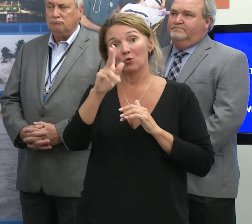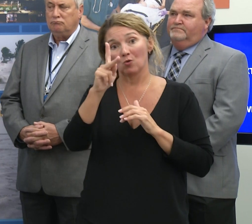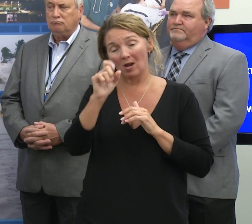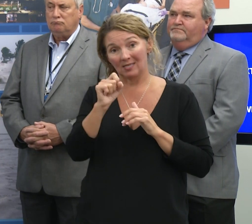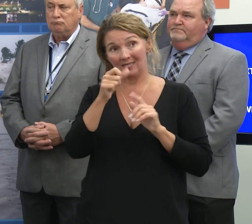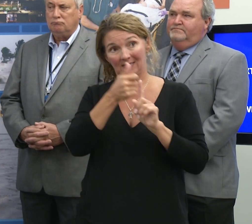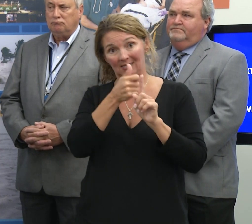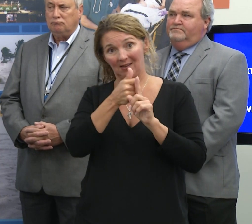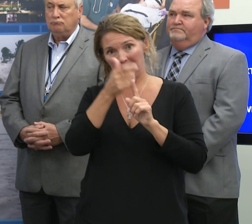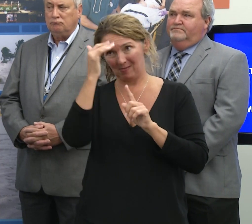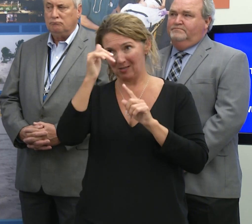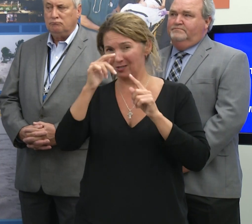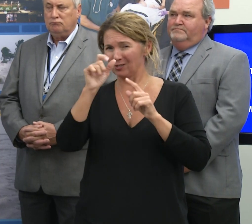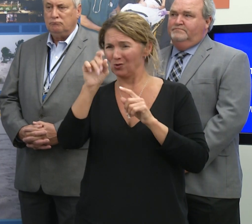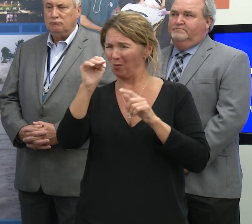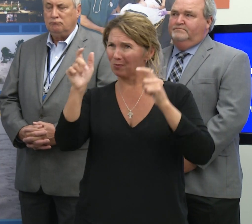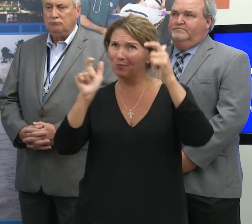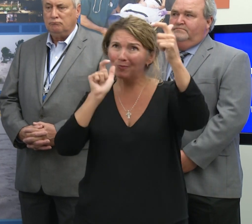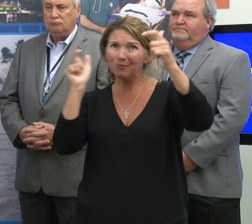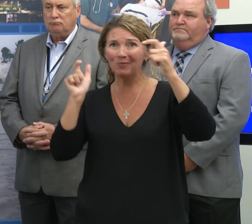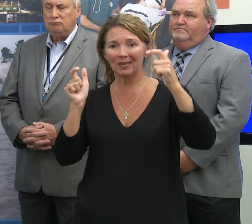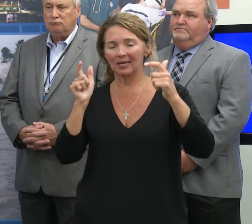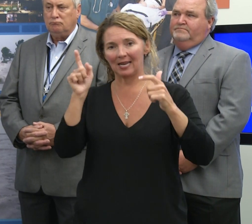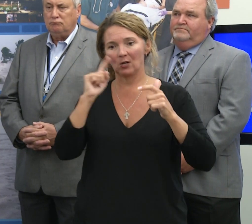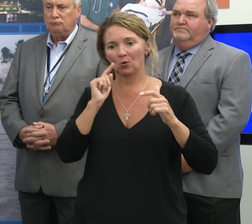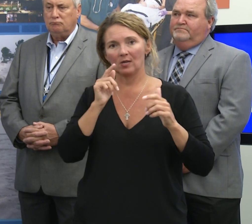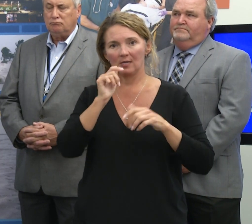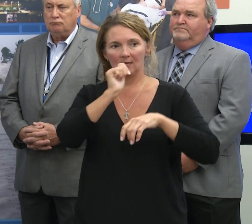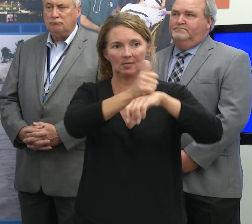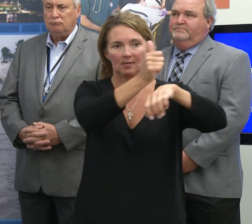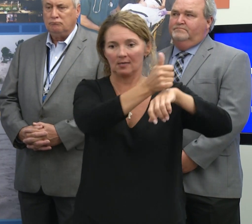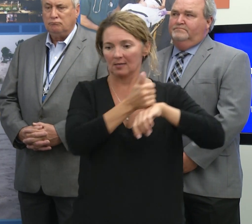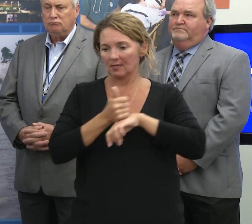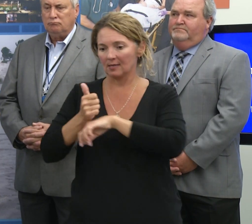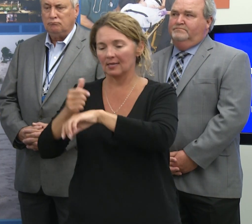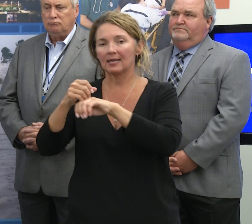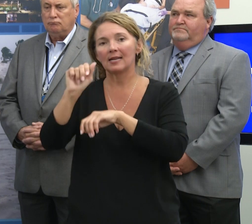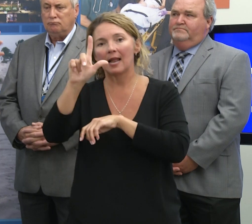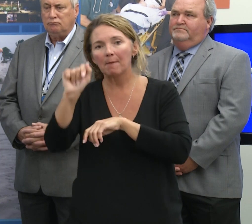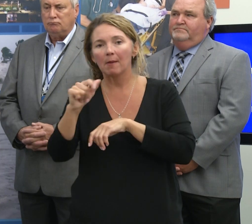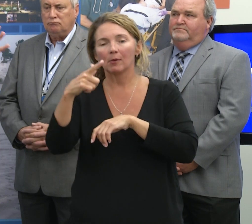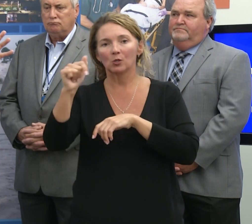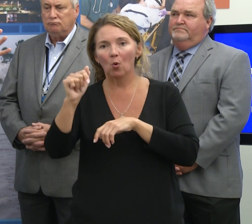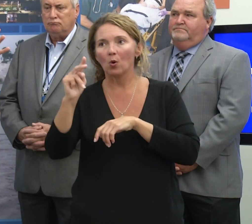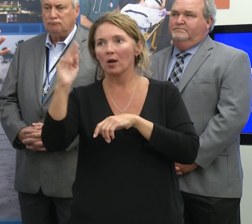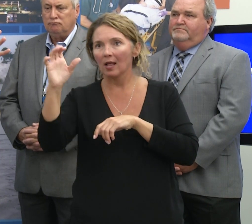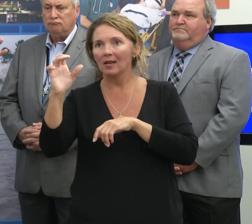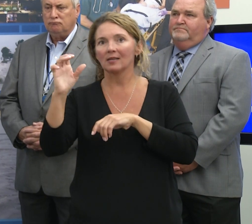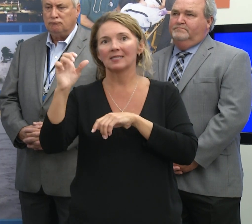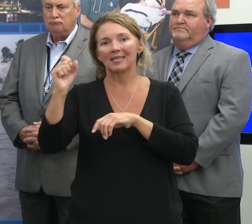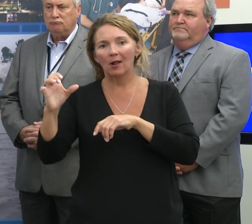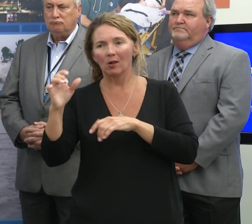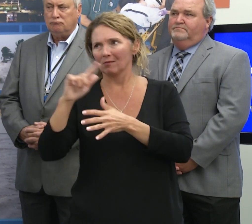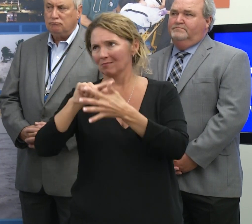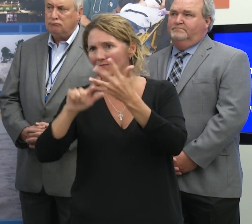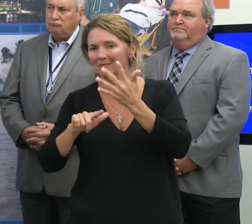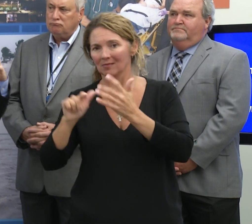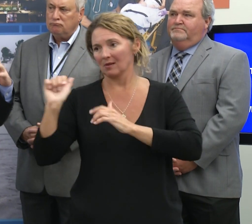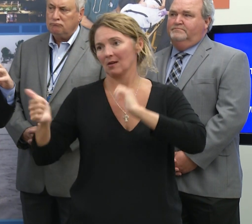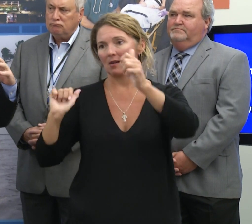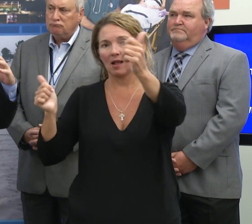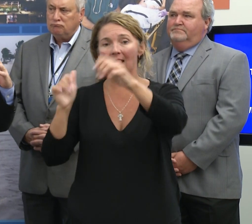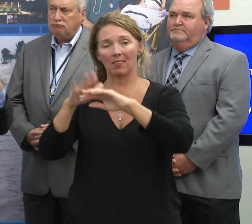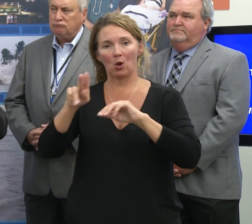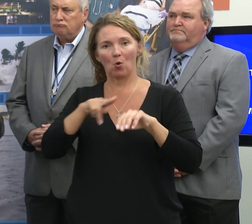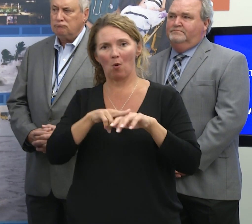that had to, because the storm was so big, they had to pre-position the trucks up in Alabama, Georgia, North Carolina, South Carolina, as opposed to what is